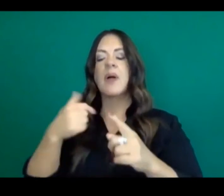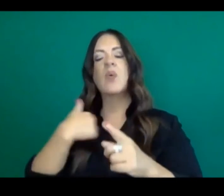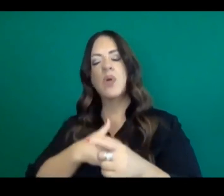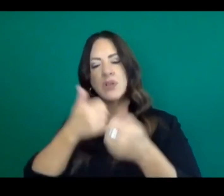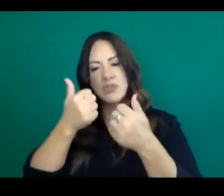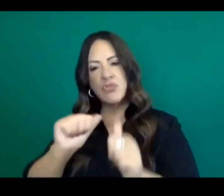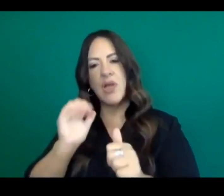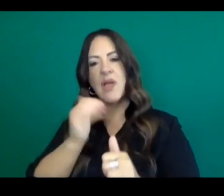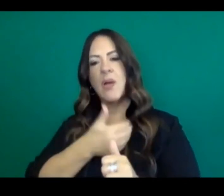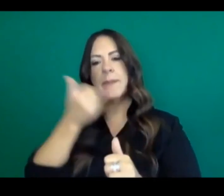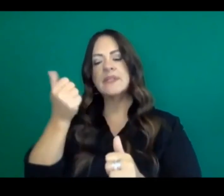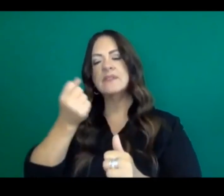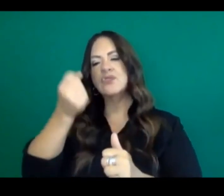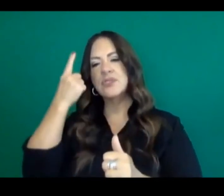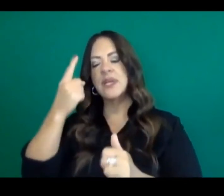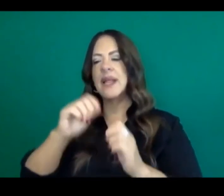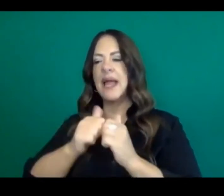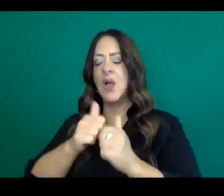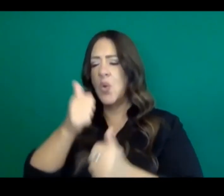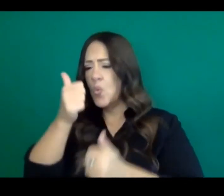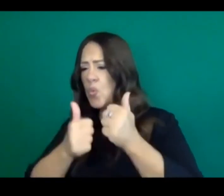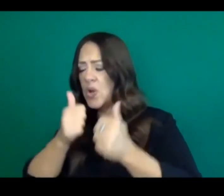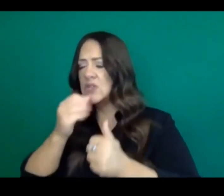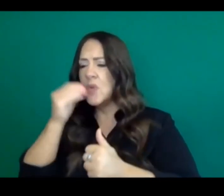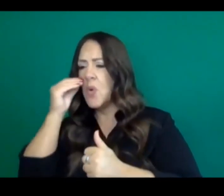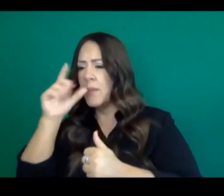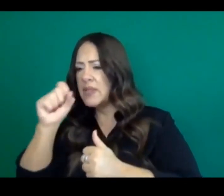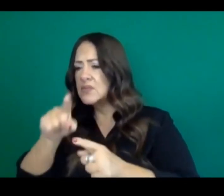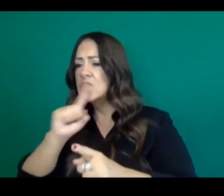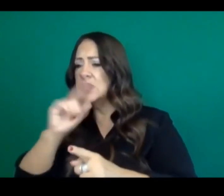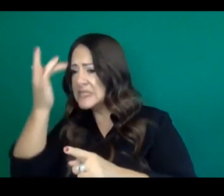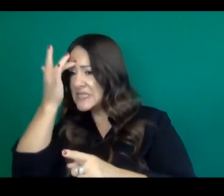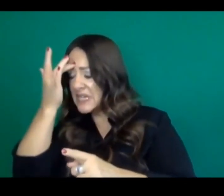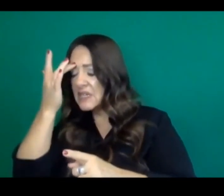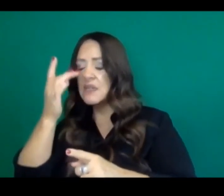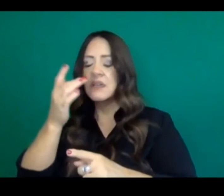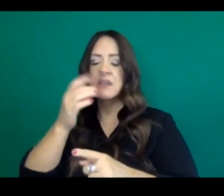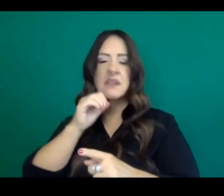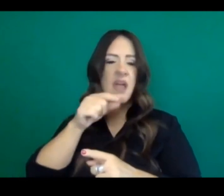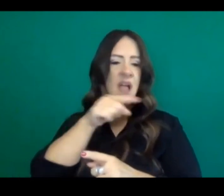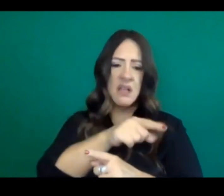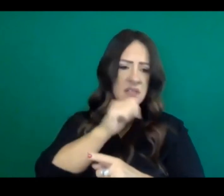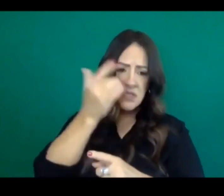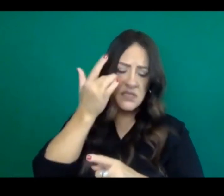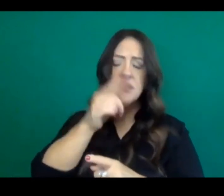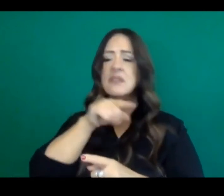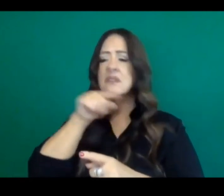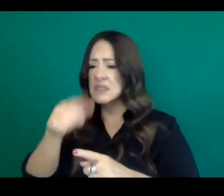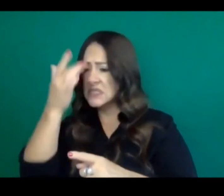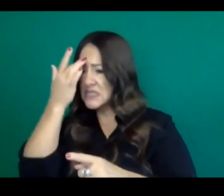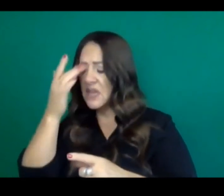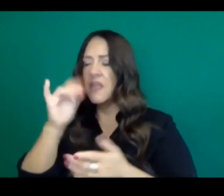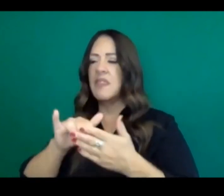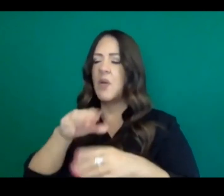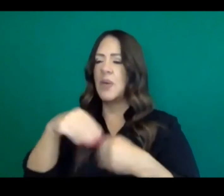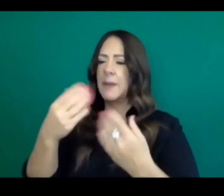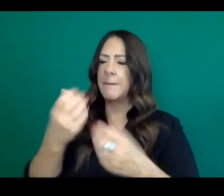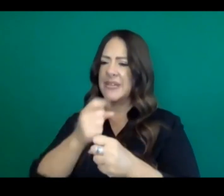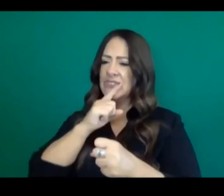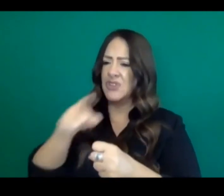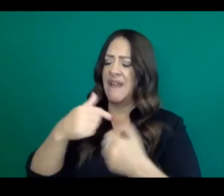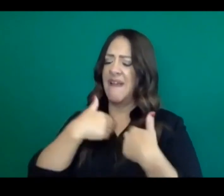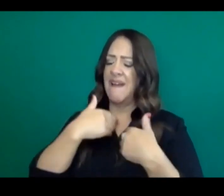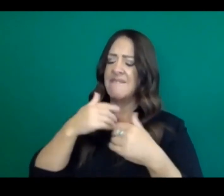uh, those who are sick, making sure that testing is not just available, but that we have quick